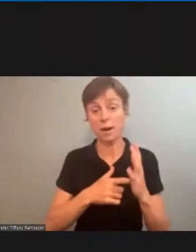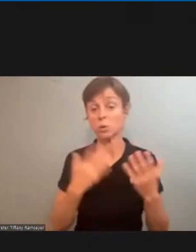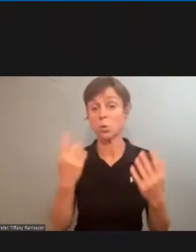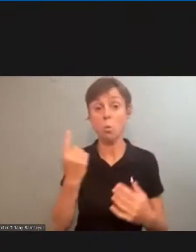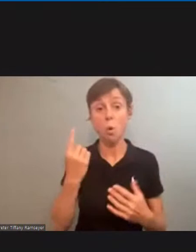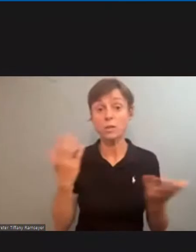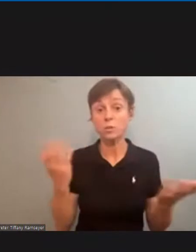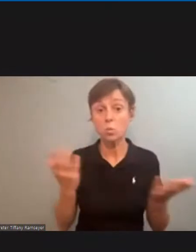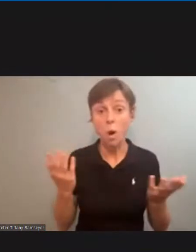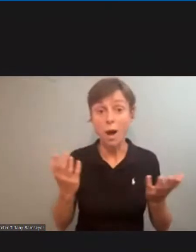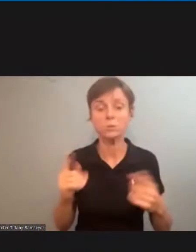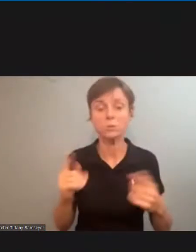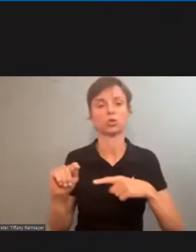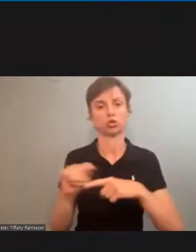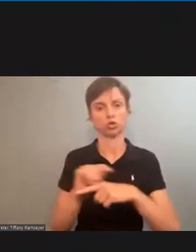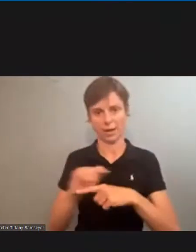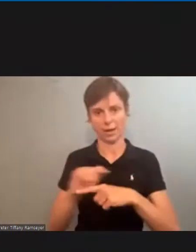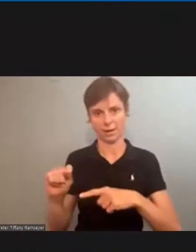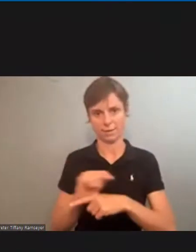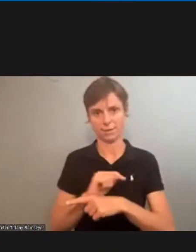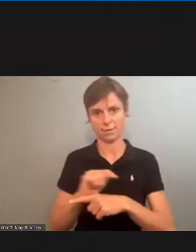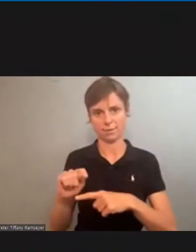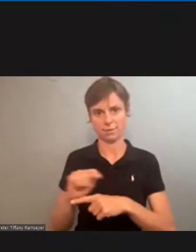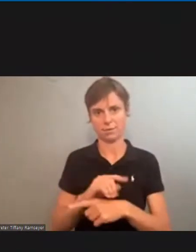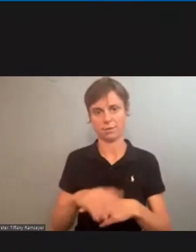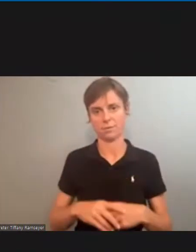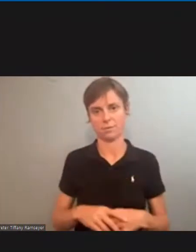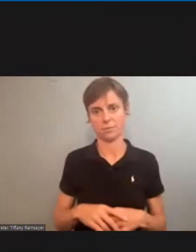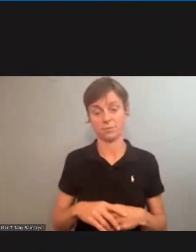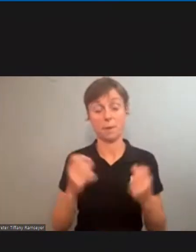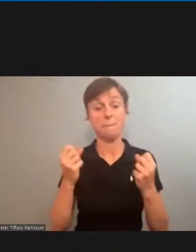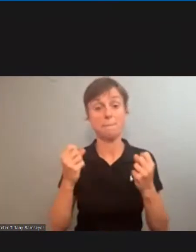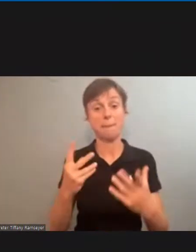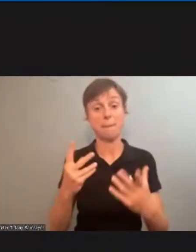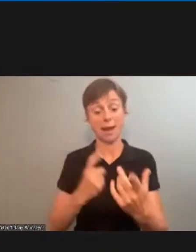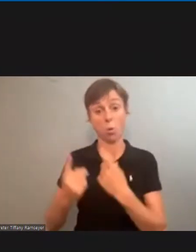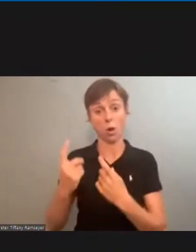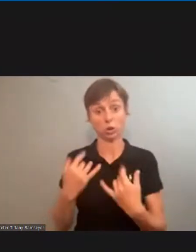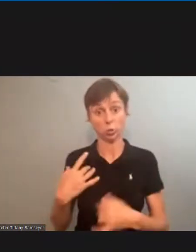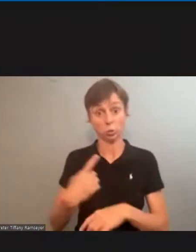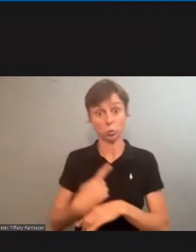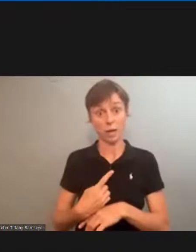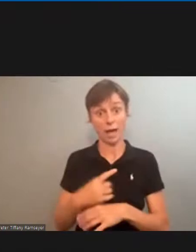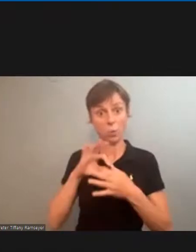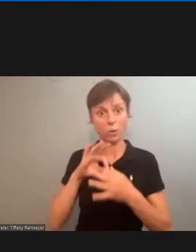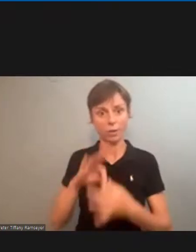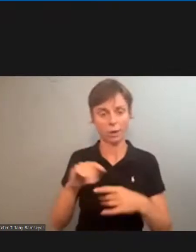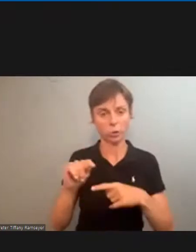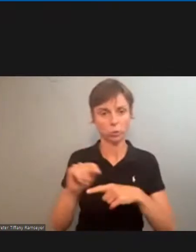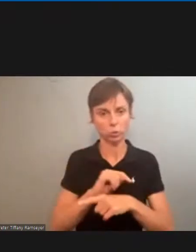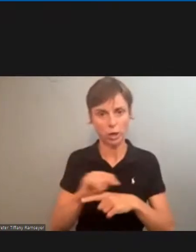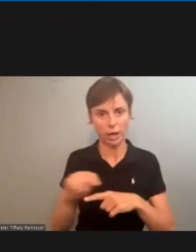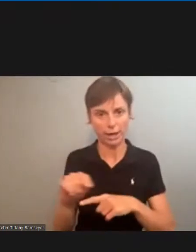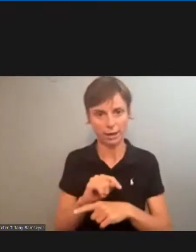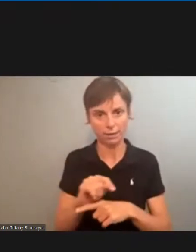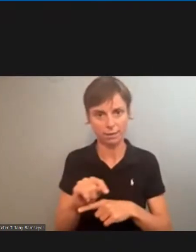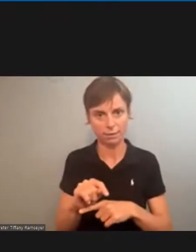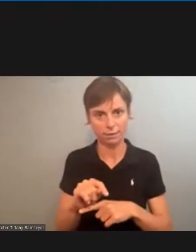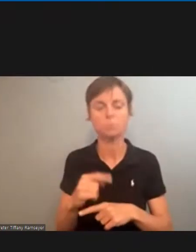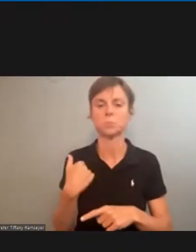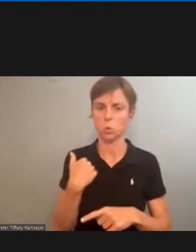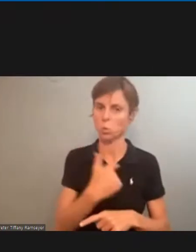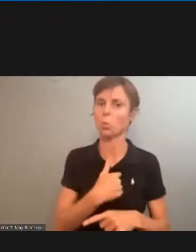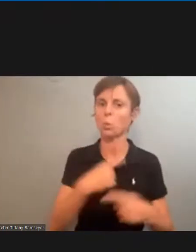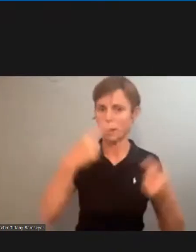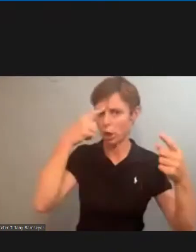Many of the questions that have been asked today have been about training. And we certainly agree that